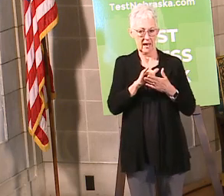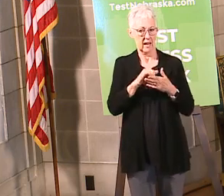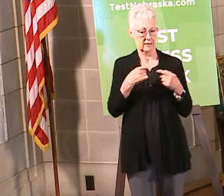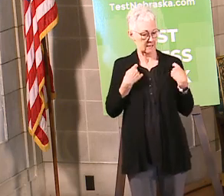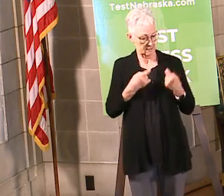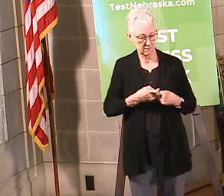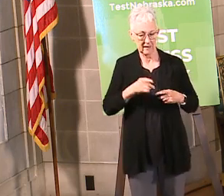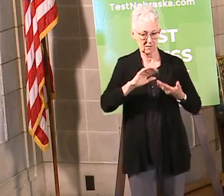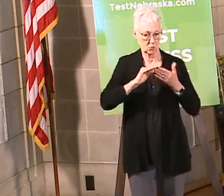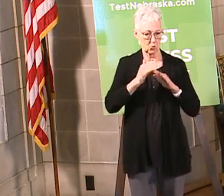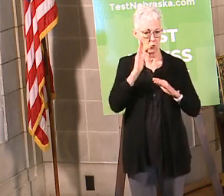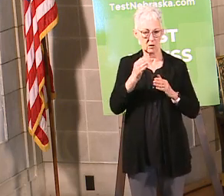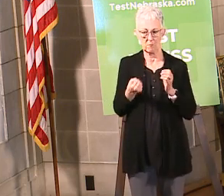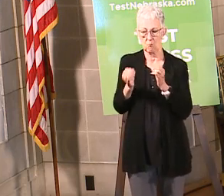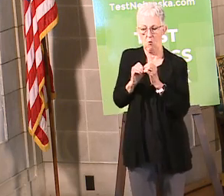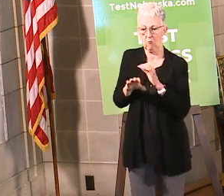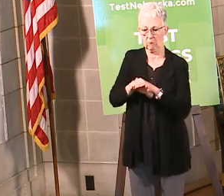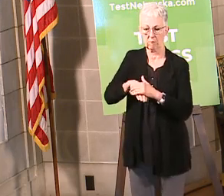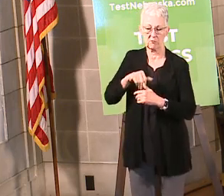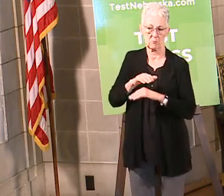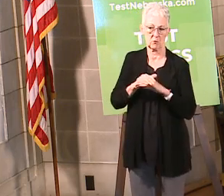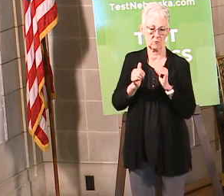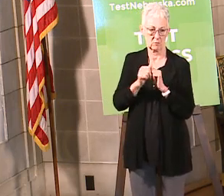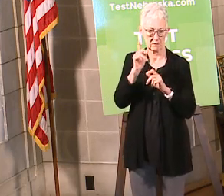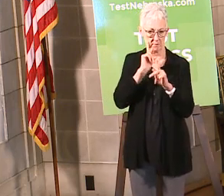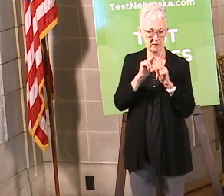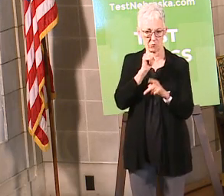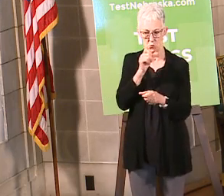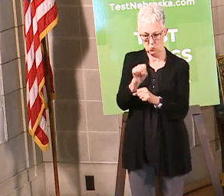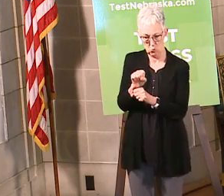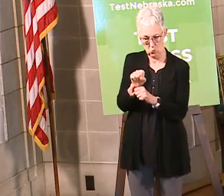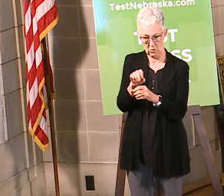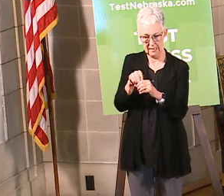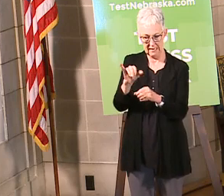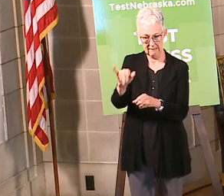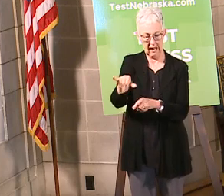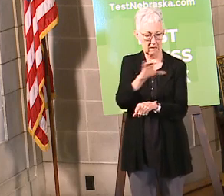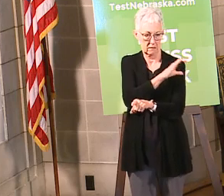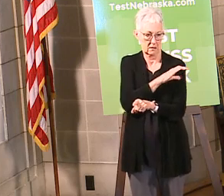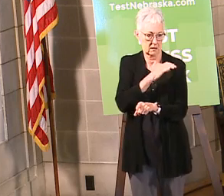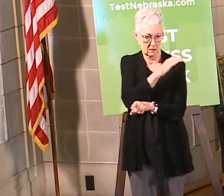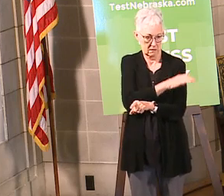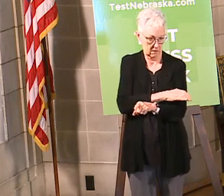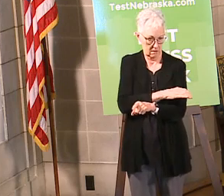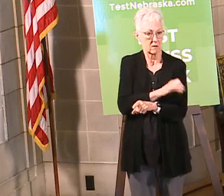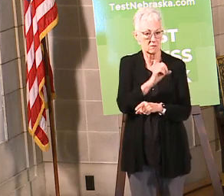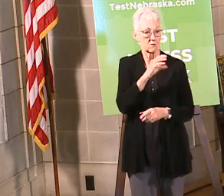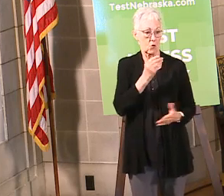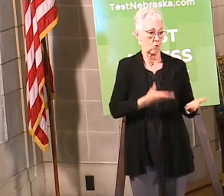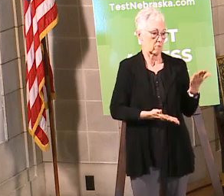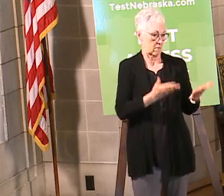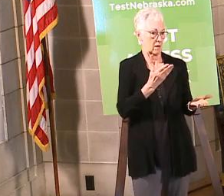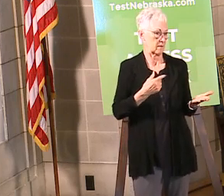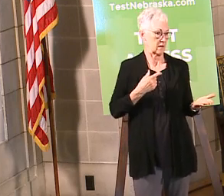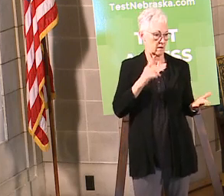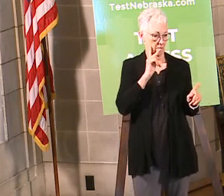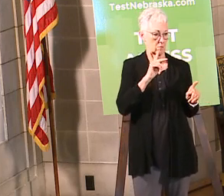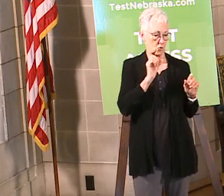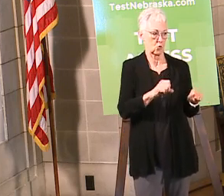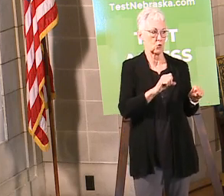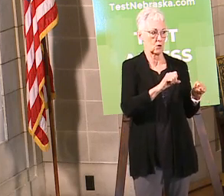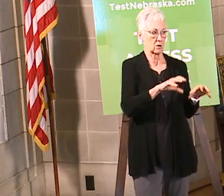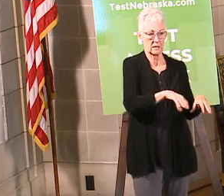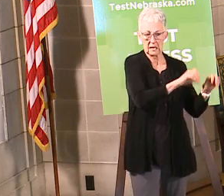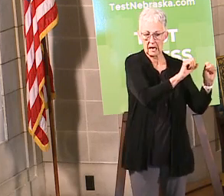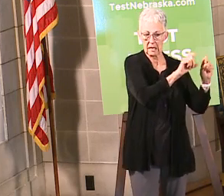We will have other mobile testing sites in Omaha, and certainly those are not exclusive, so that people in South Omaha wanted to use those, they'd be able to use those as well. And